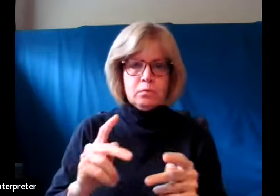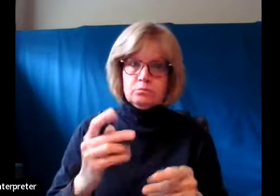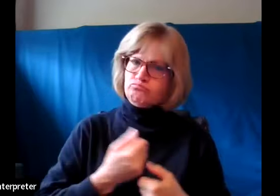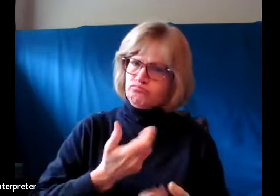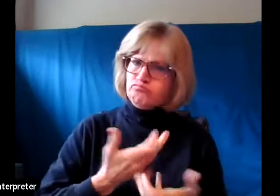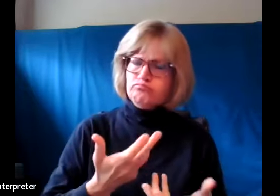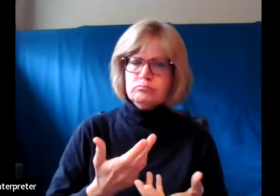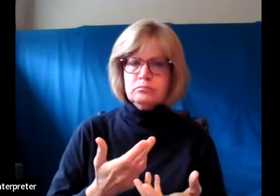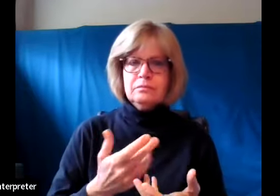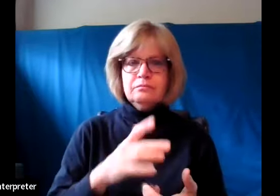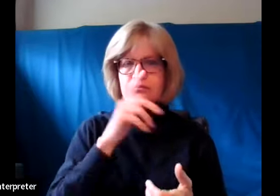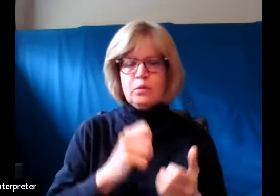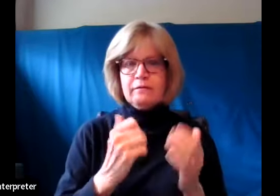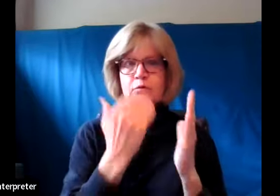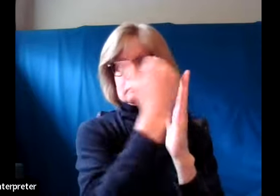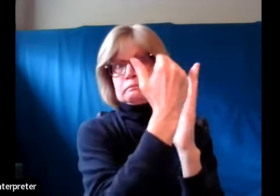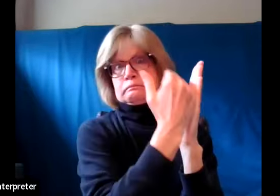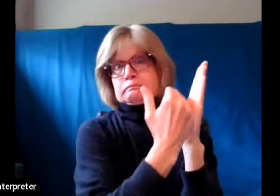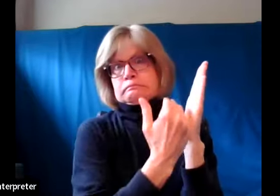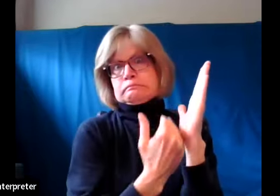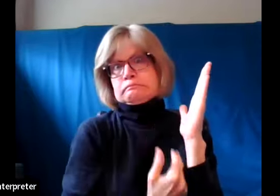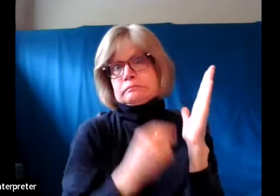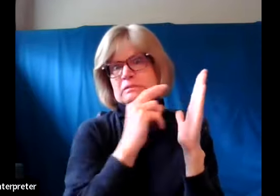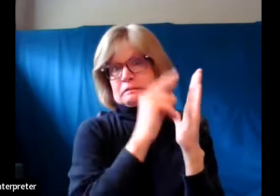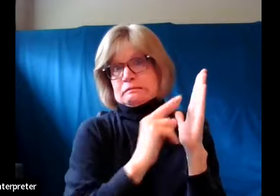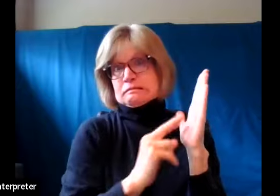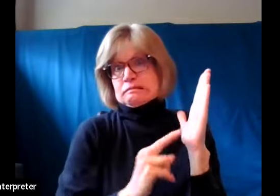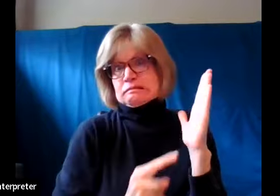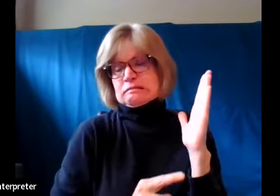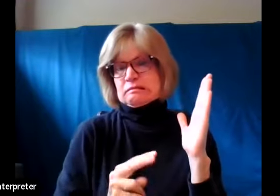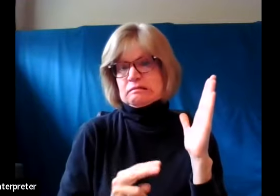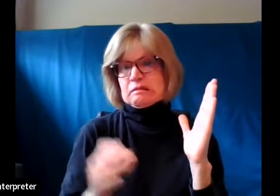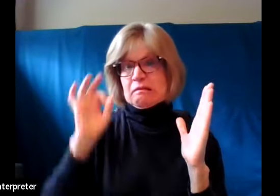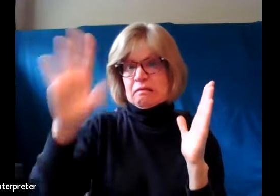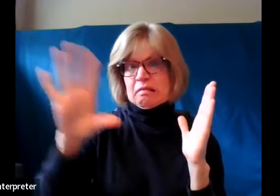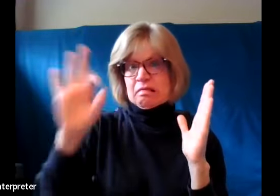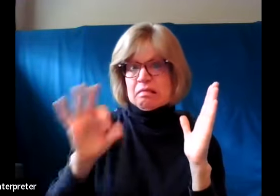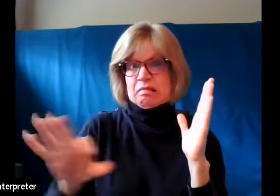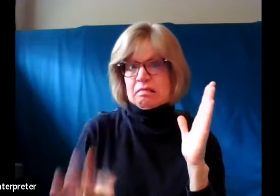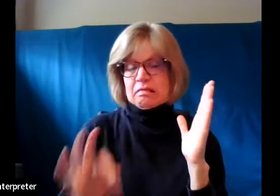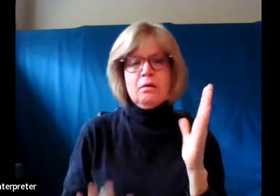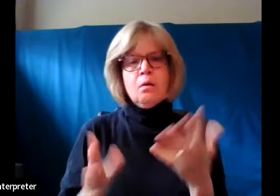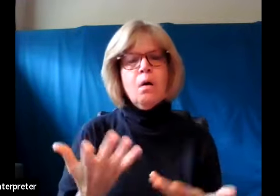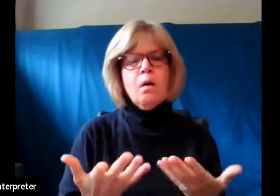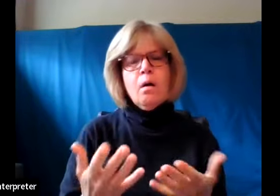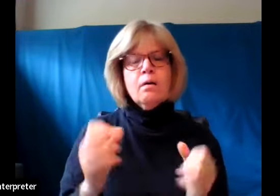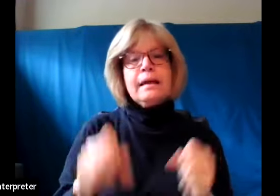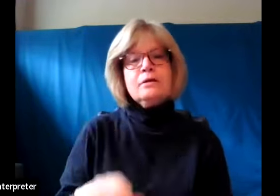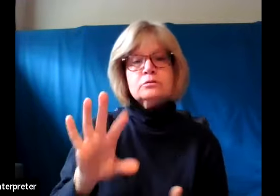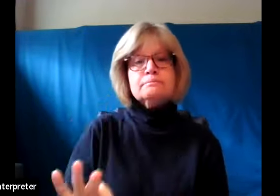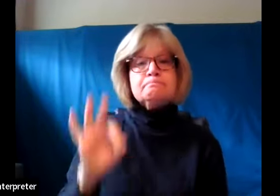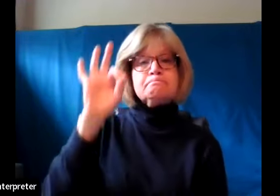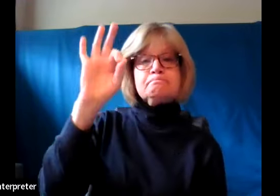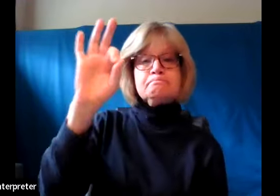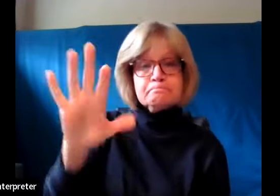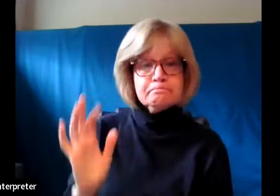We don't need to read a huge list of stuff every day, right? But once in a while to just kind of drop in a piece of information like that.